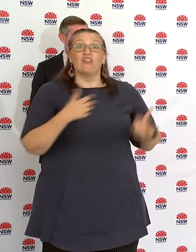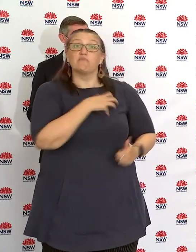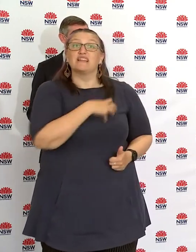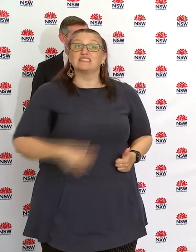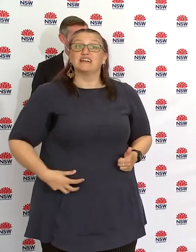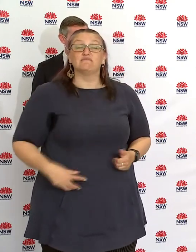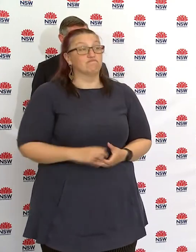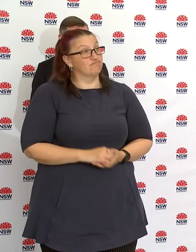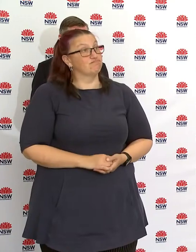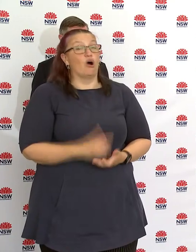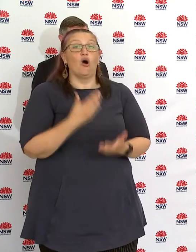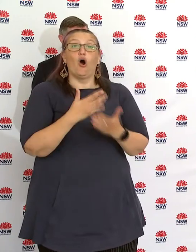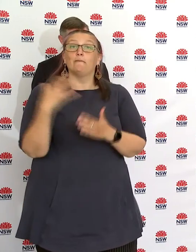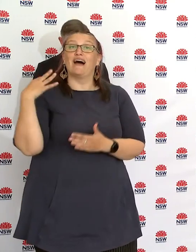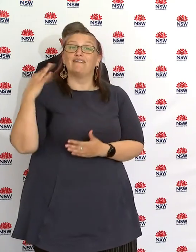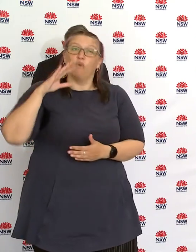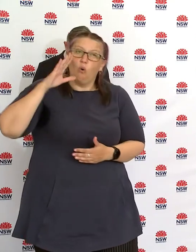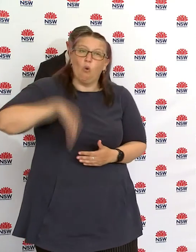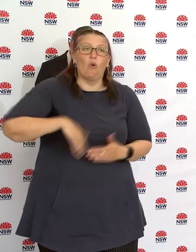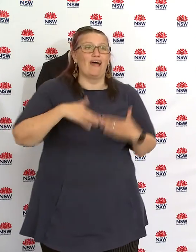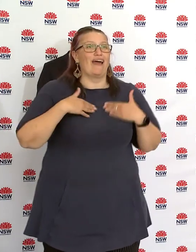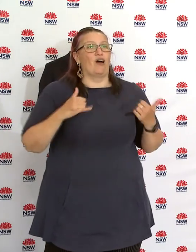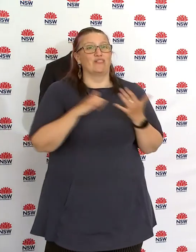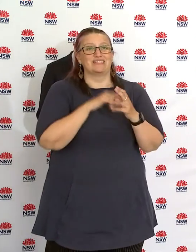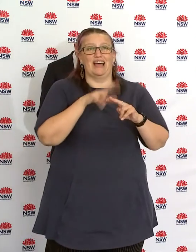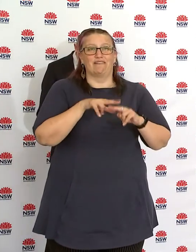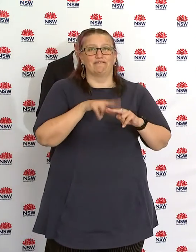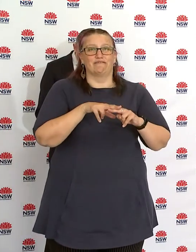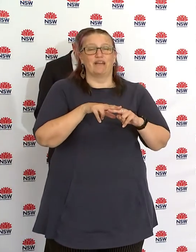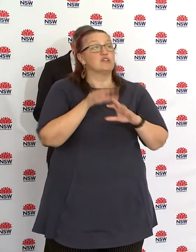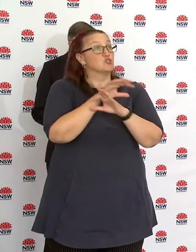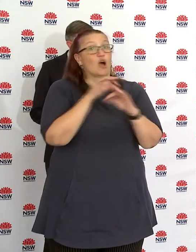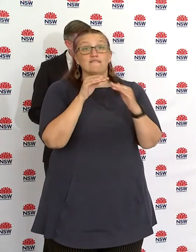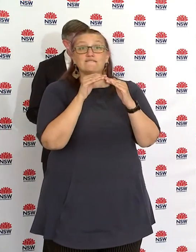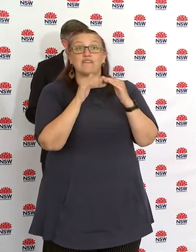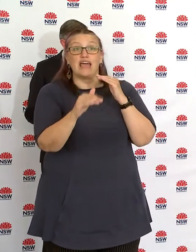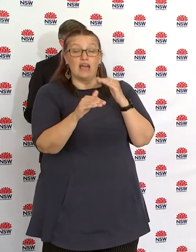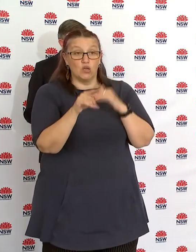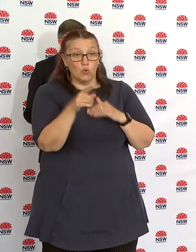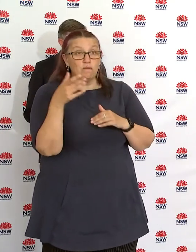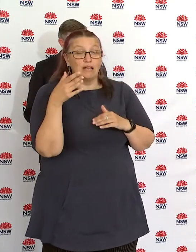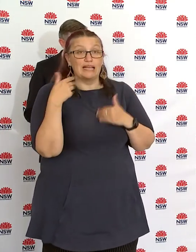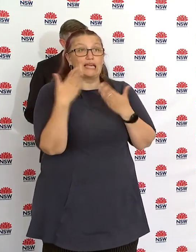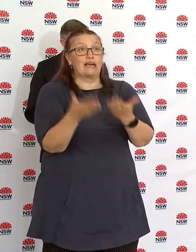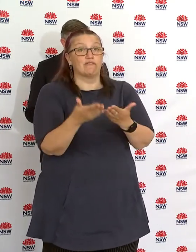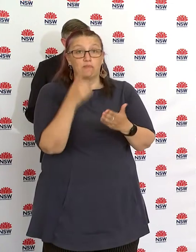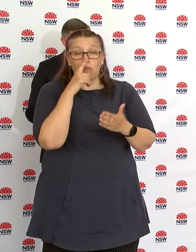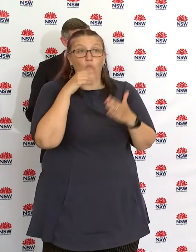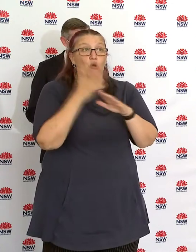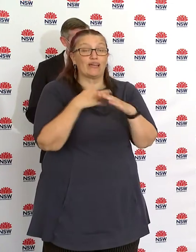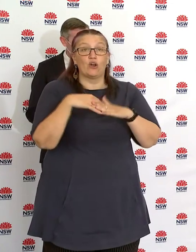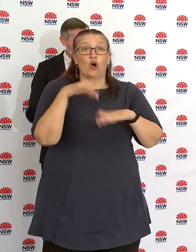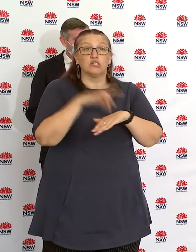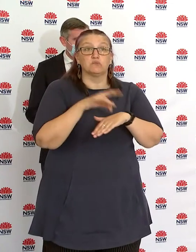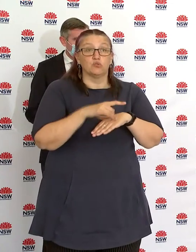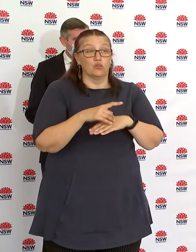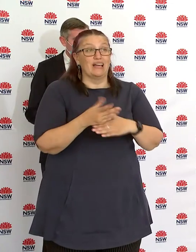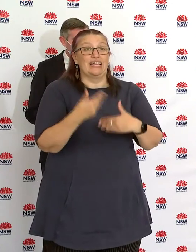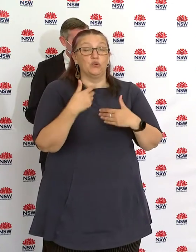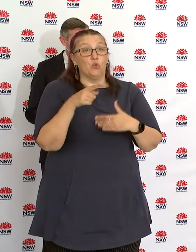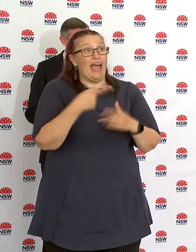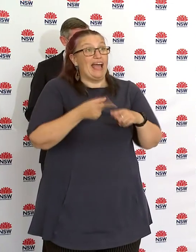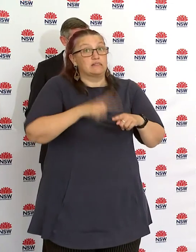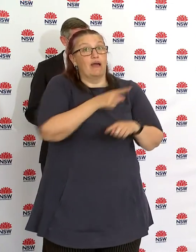on behalf of all health staff in New South Wales, it's not really fair that our health staff are being put at risk because people are not listening and not